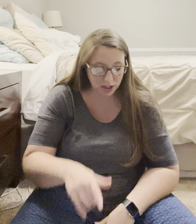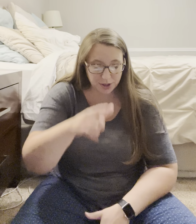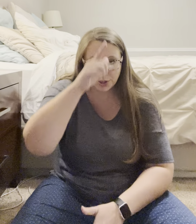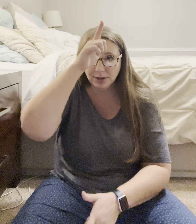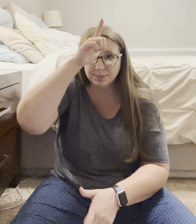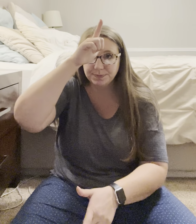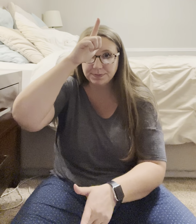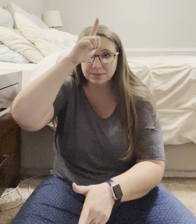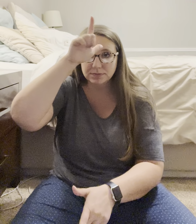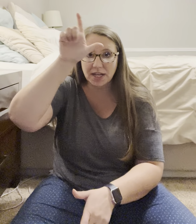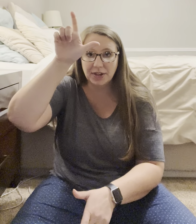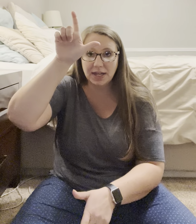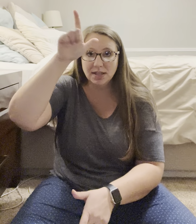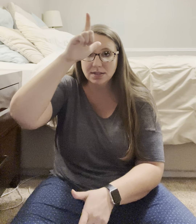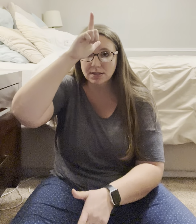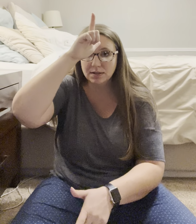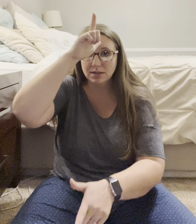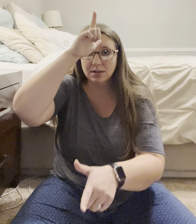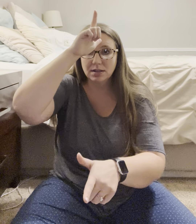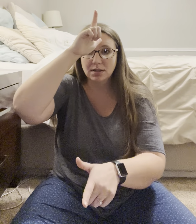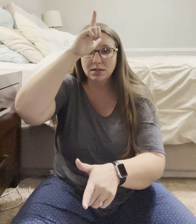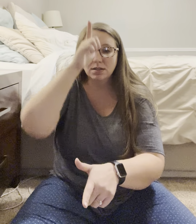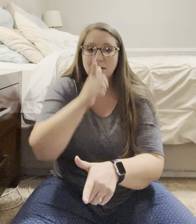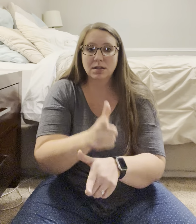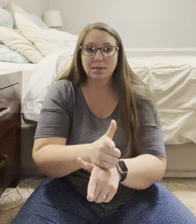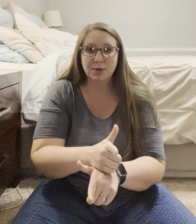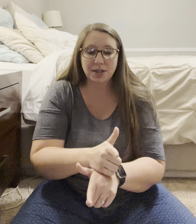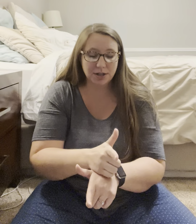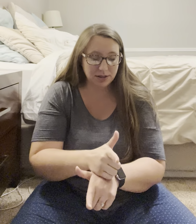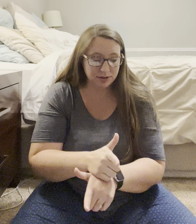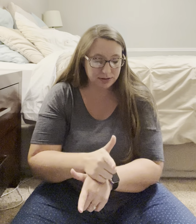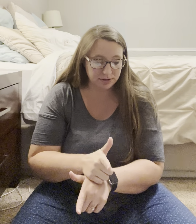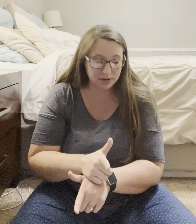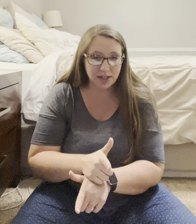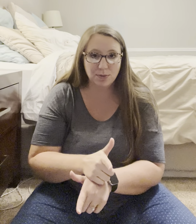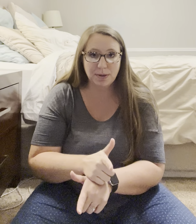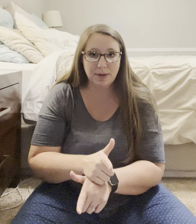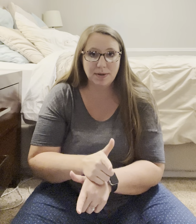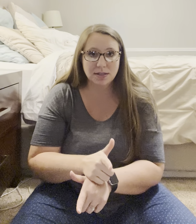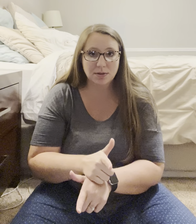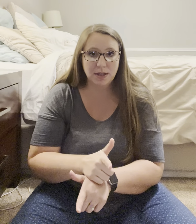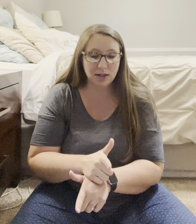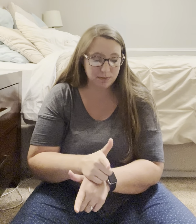brother, Elhams, brother. I hope my baby doesn't wake up.